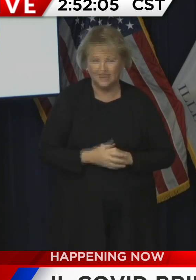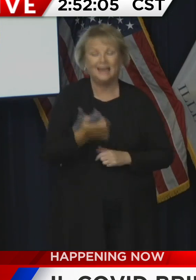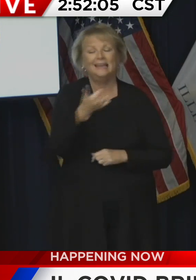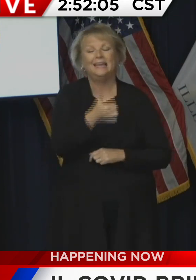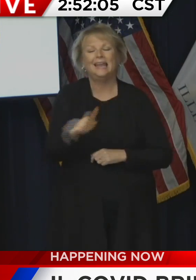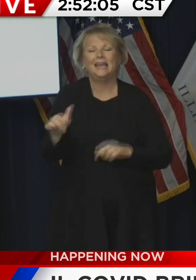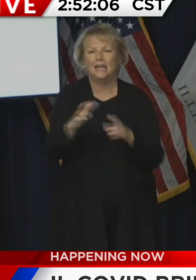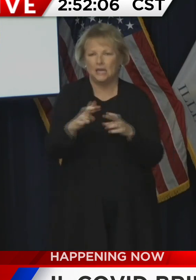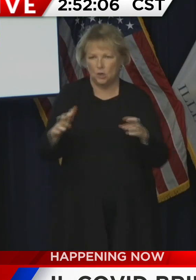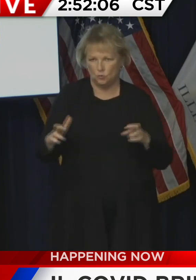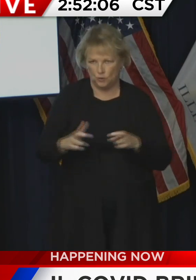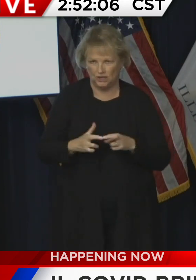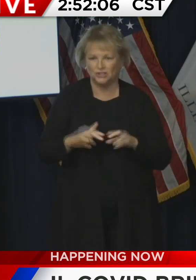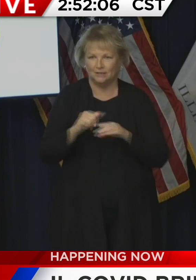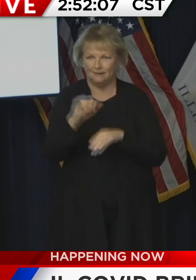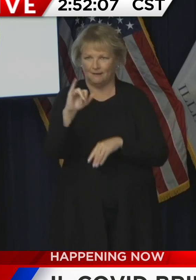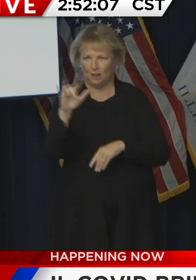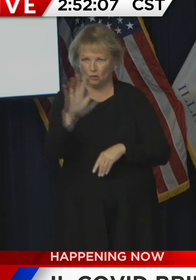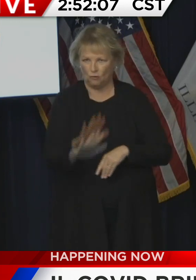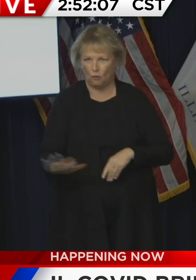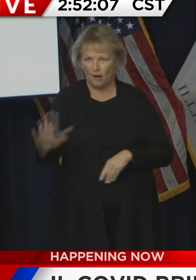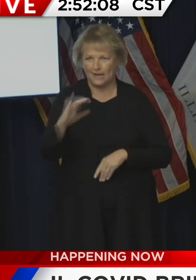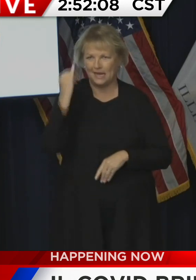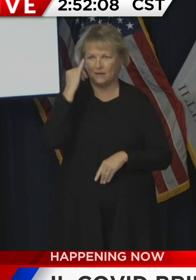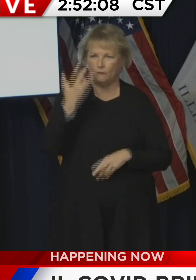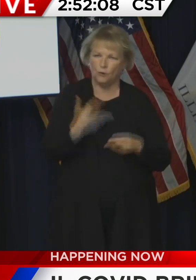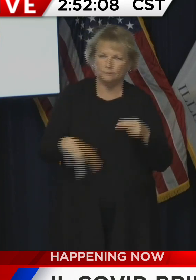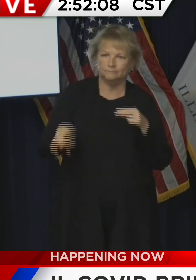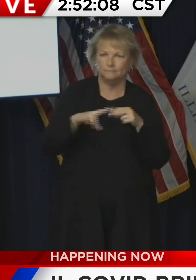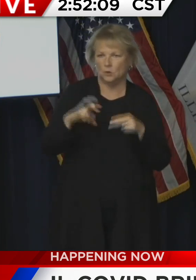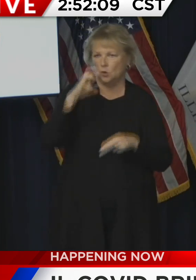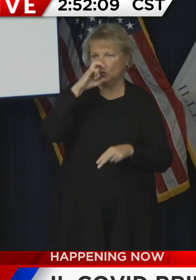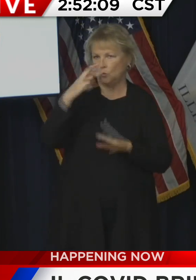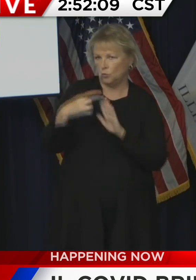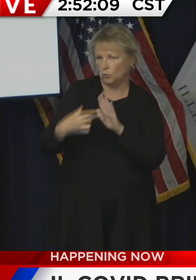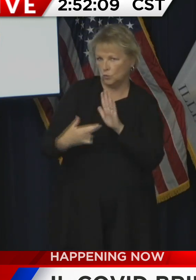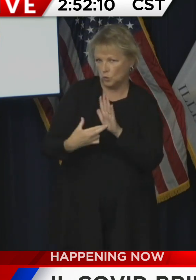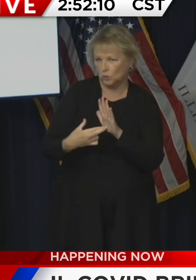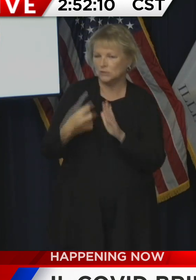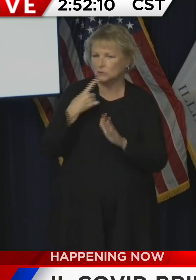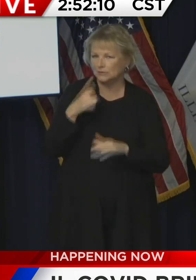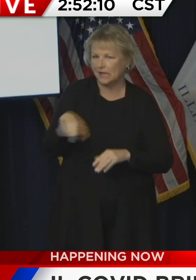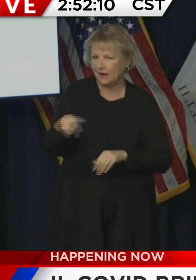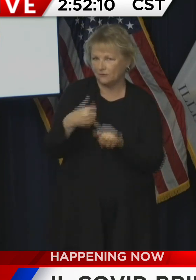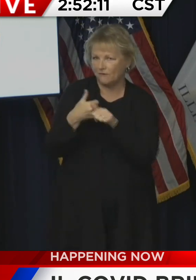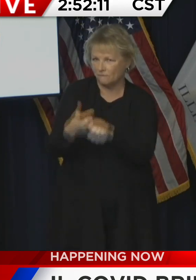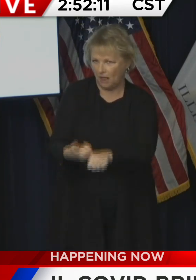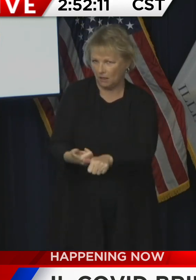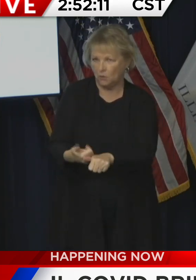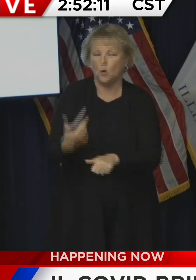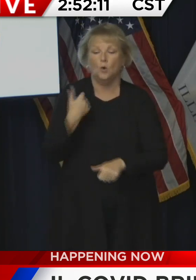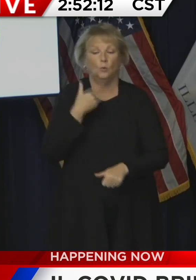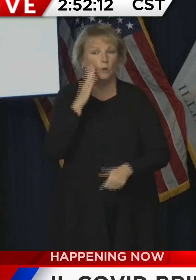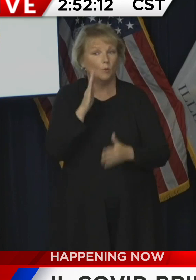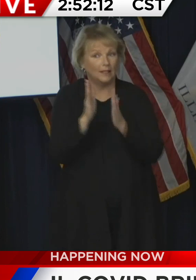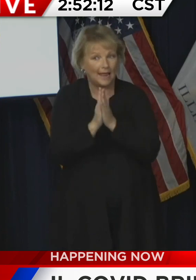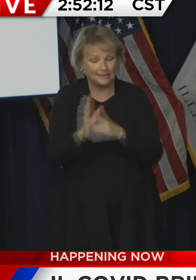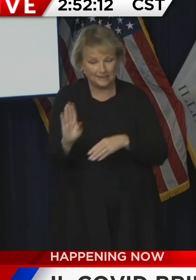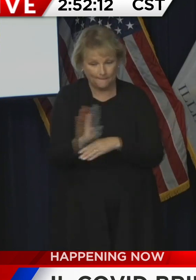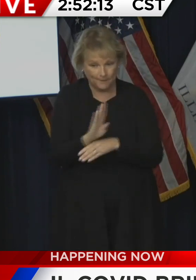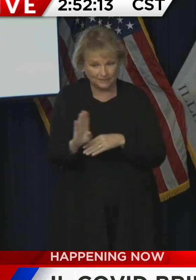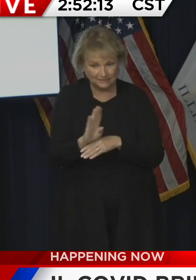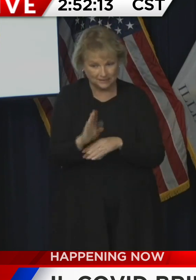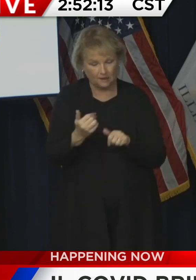any region in which we have existing mitigations that we've asked people to follow and we're going to ask the businesses as the